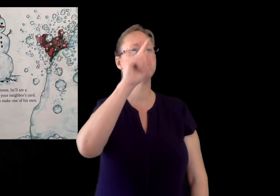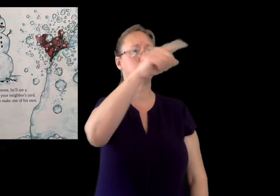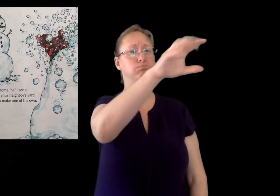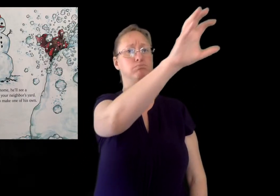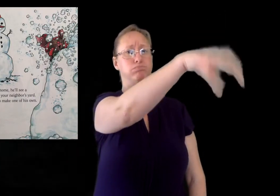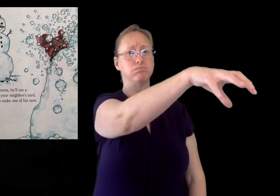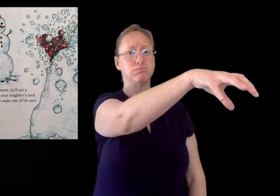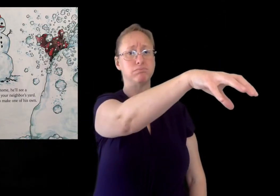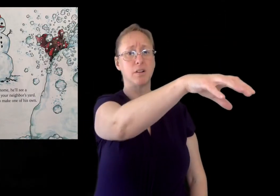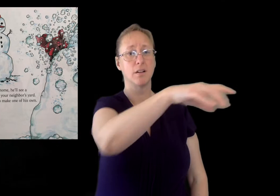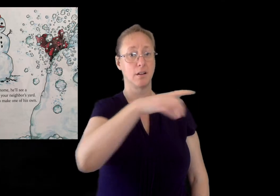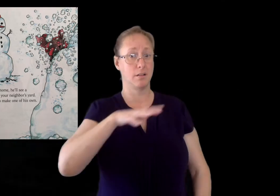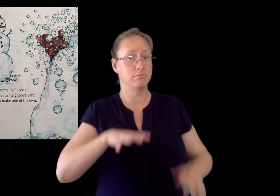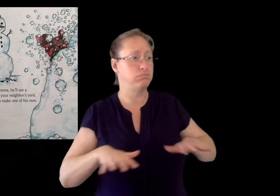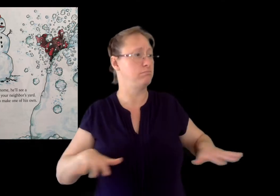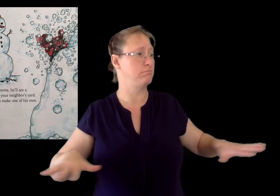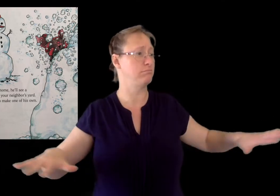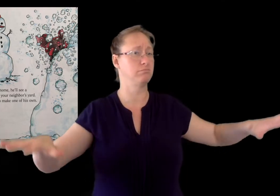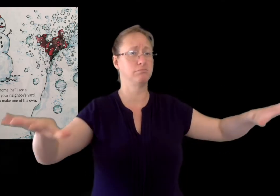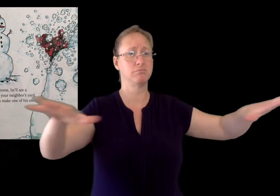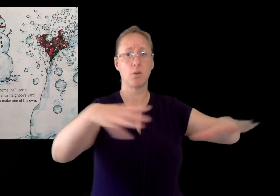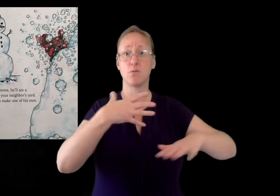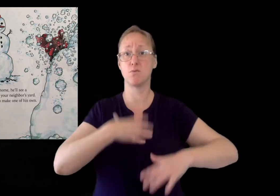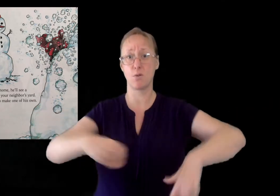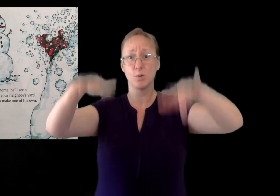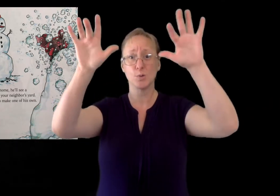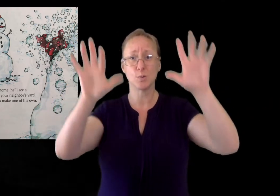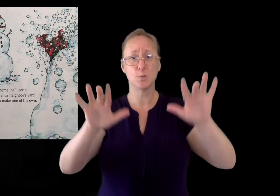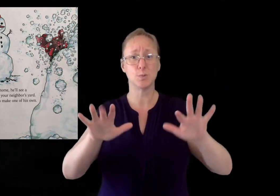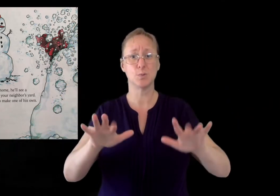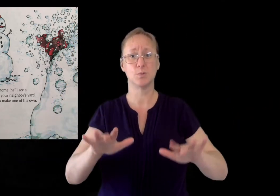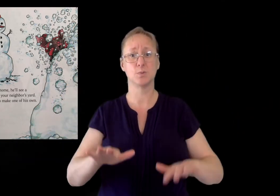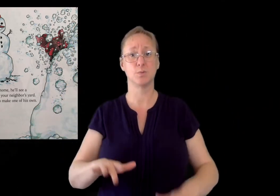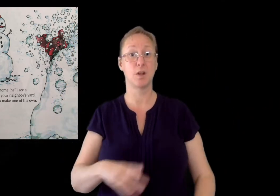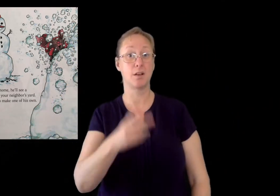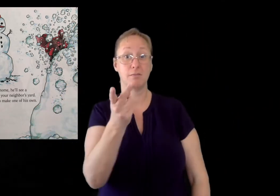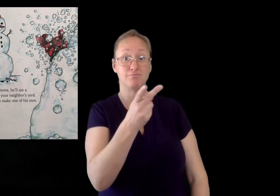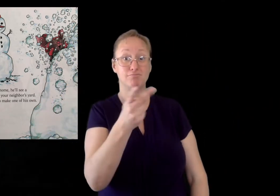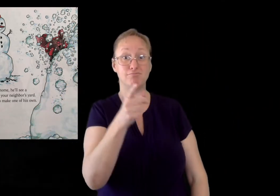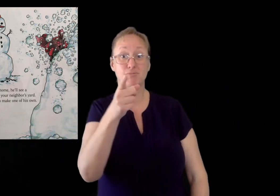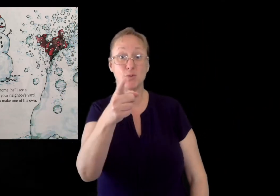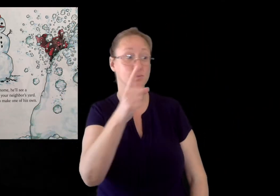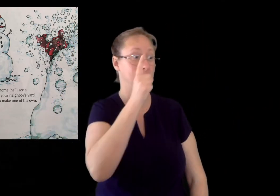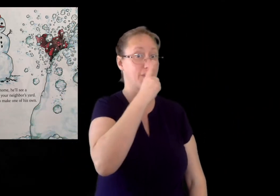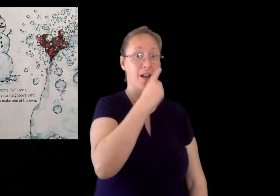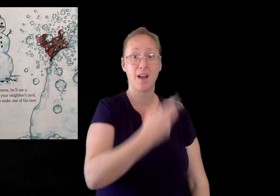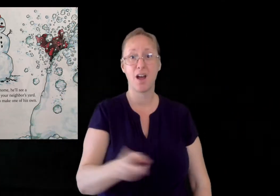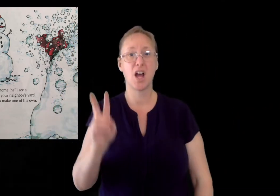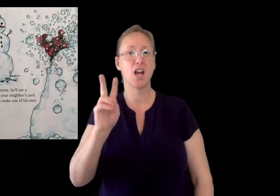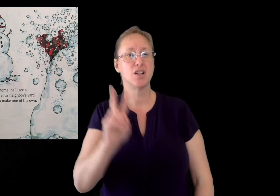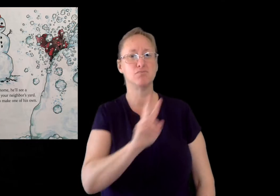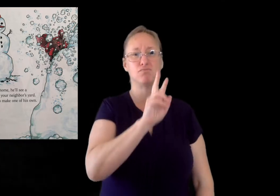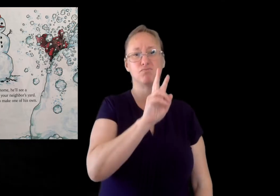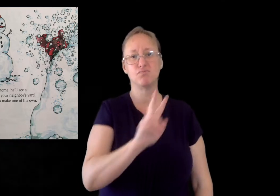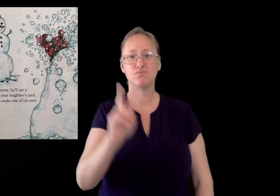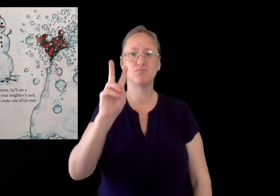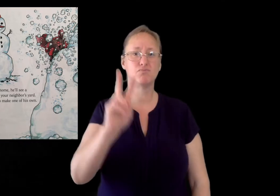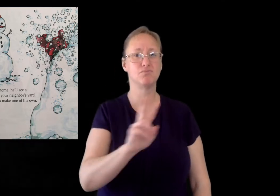On the way home, he'll see a snowman in your neighbor's yard. He'll want to